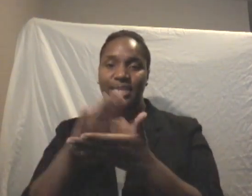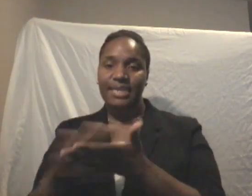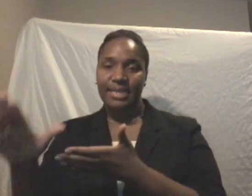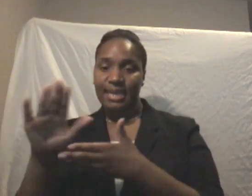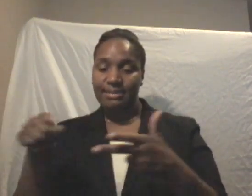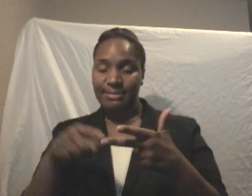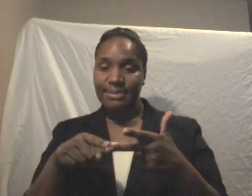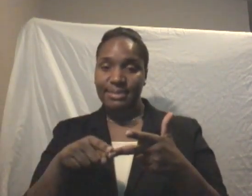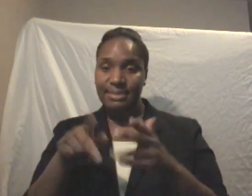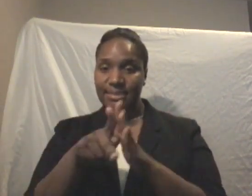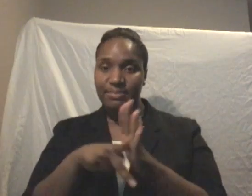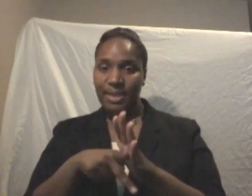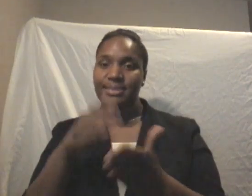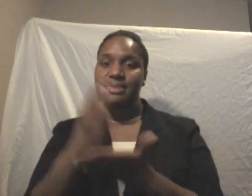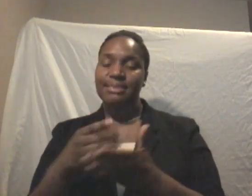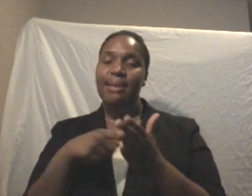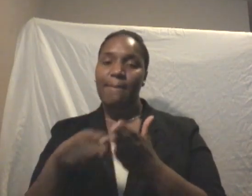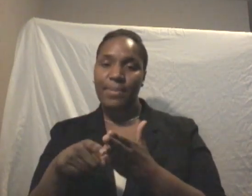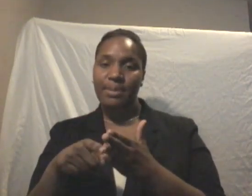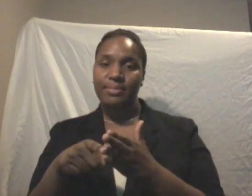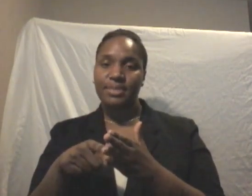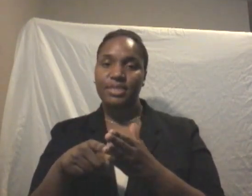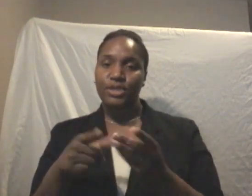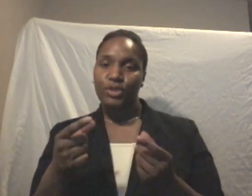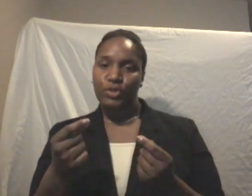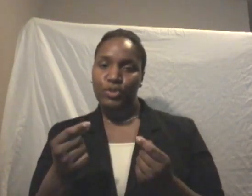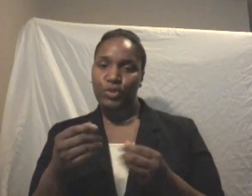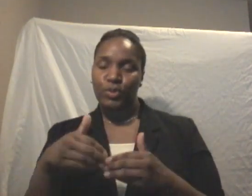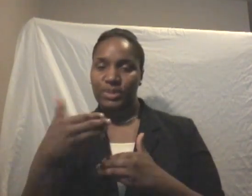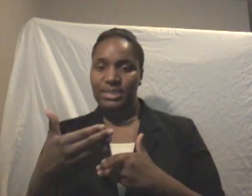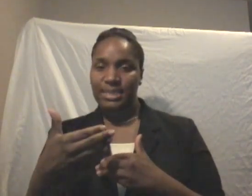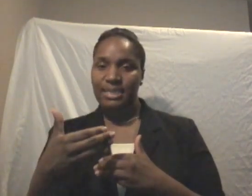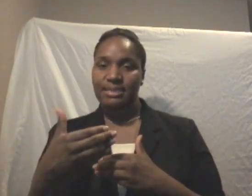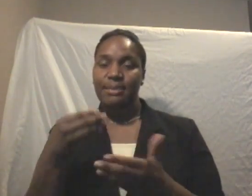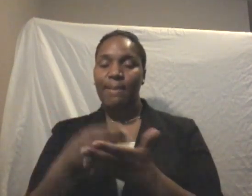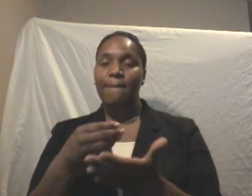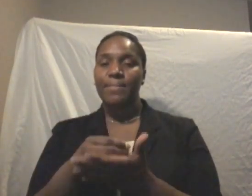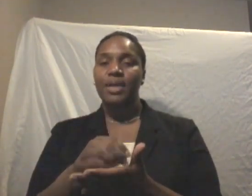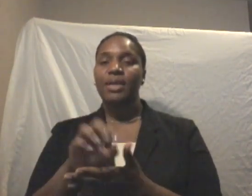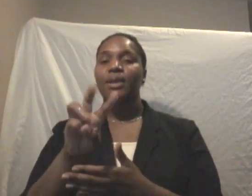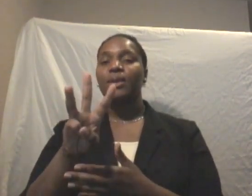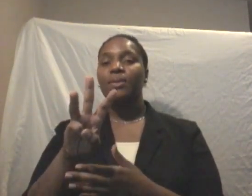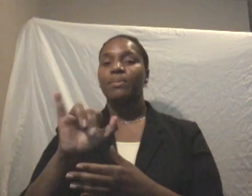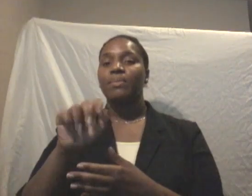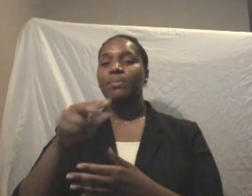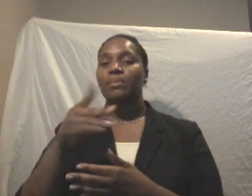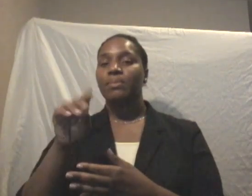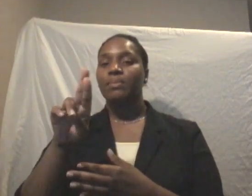this policy and make withdrawals from the universal life policy to pay for their college education.